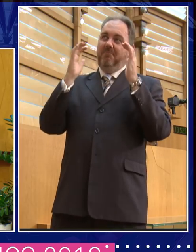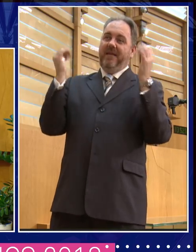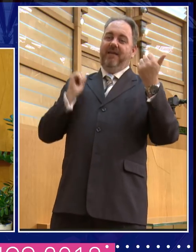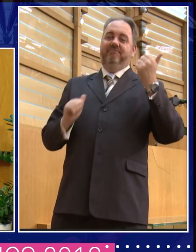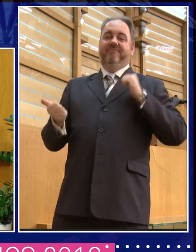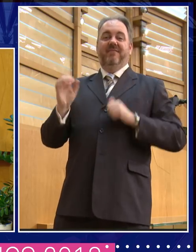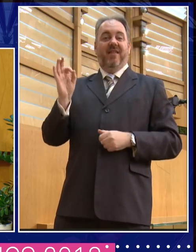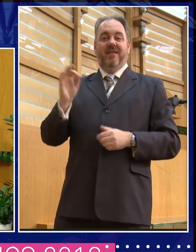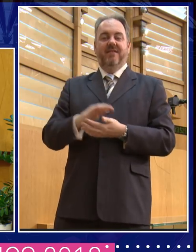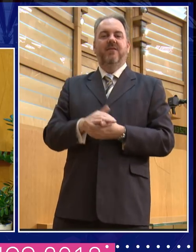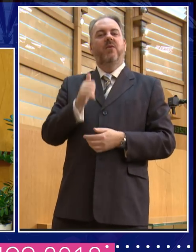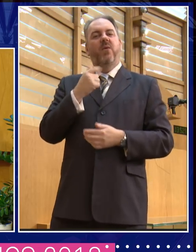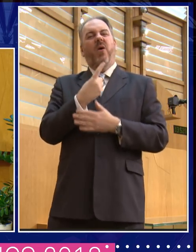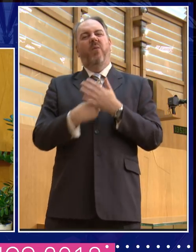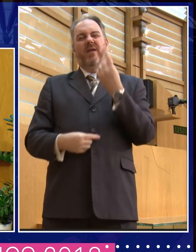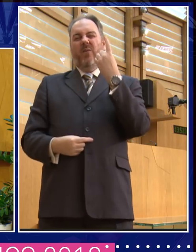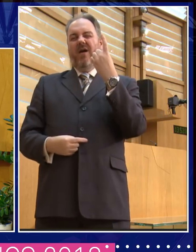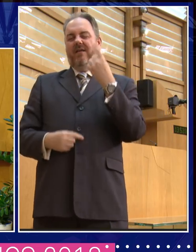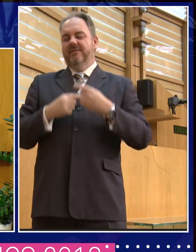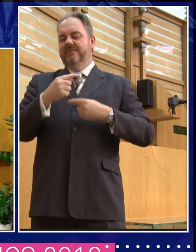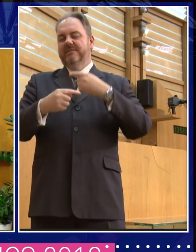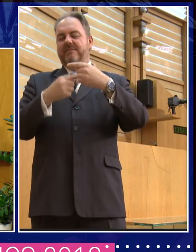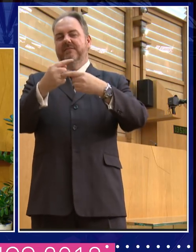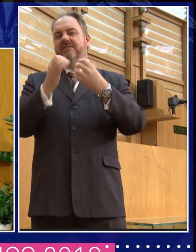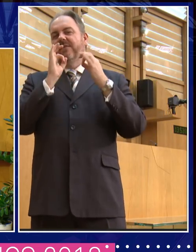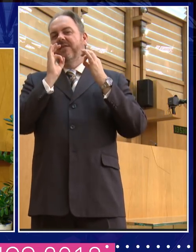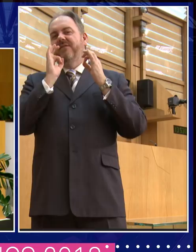David Attenborough is probably the only living exception of this.